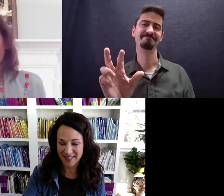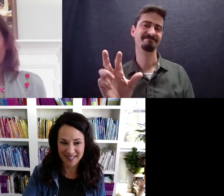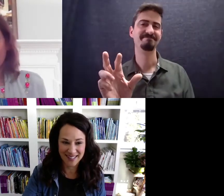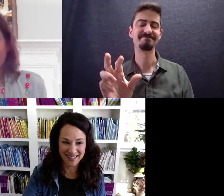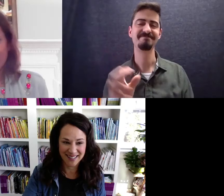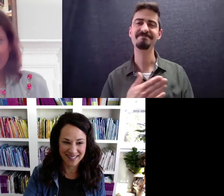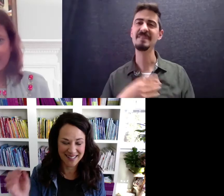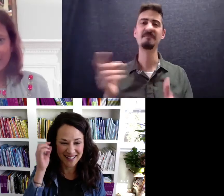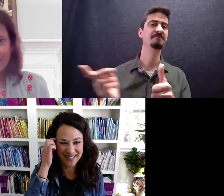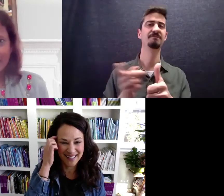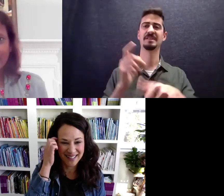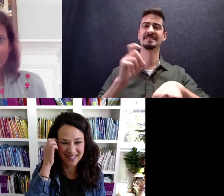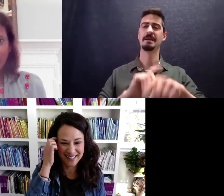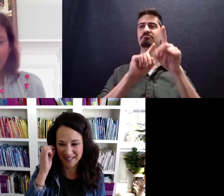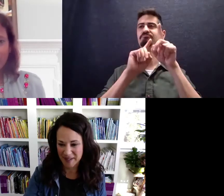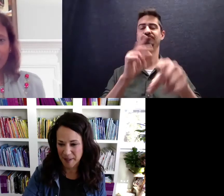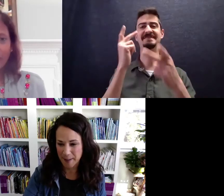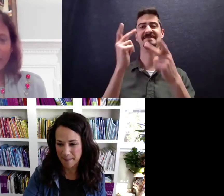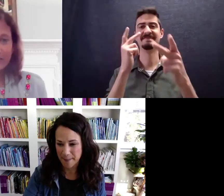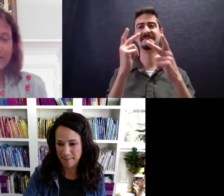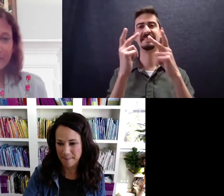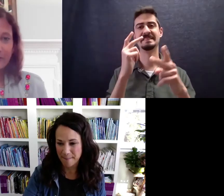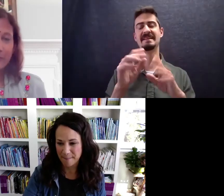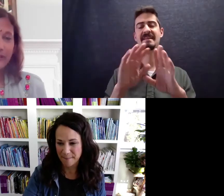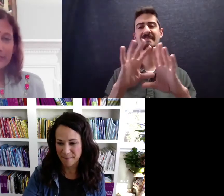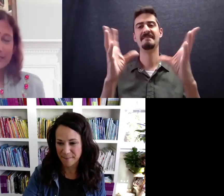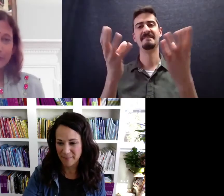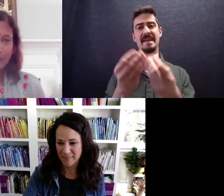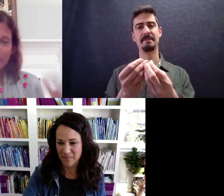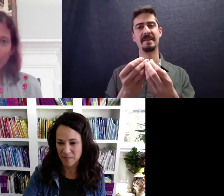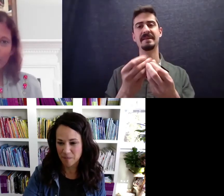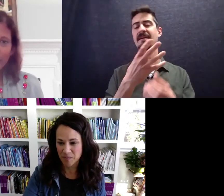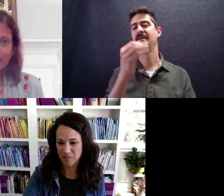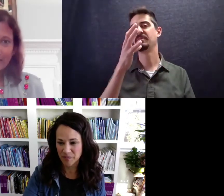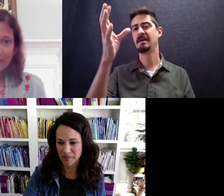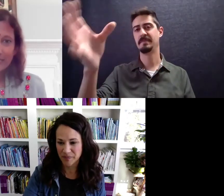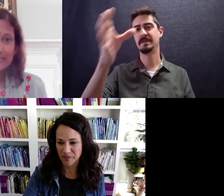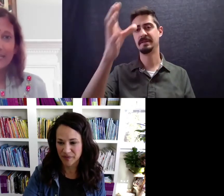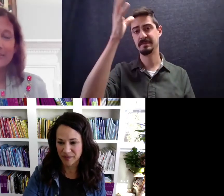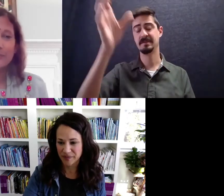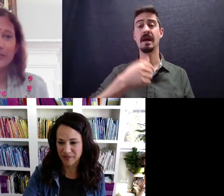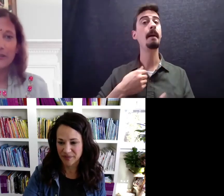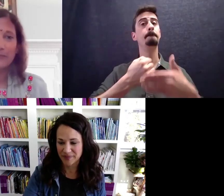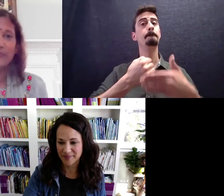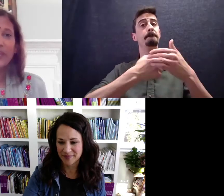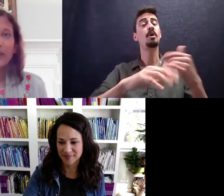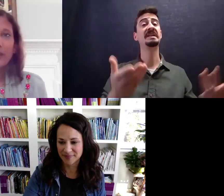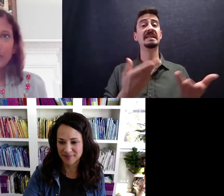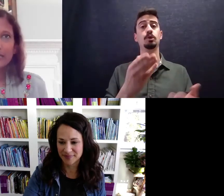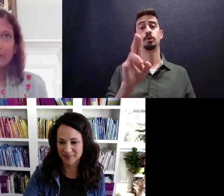my first trip to India to visit relatives and my grandparents. I was born and raised in the United States. But